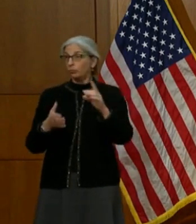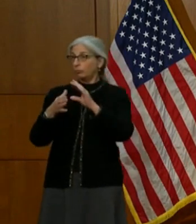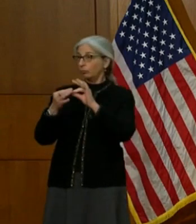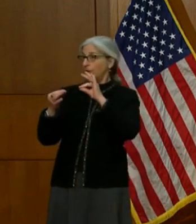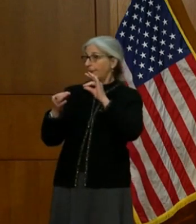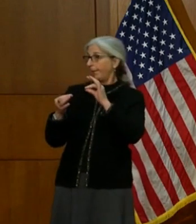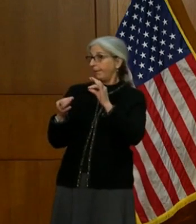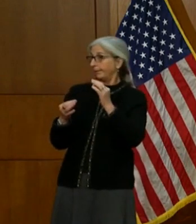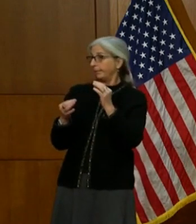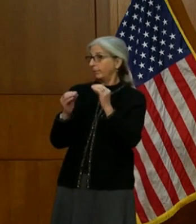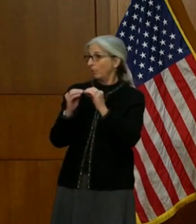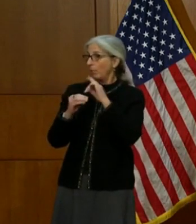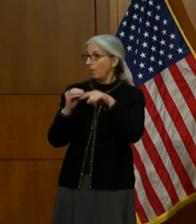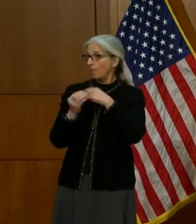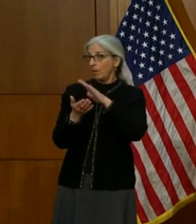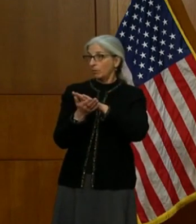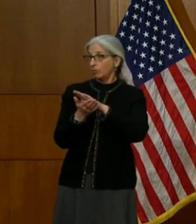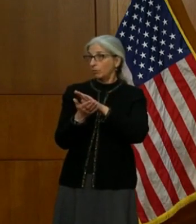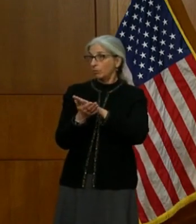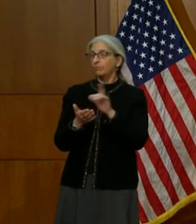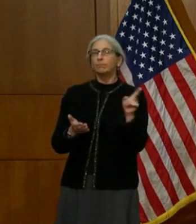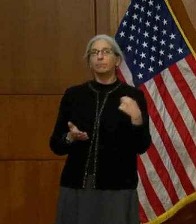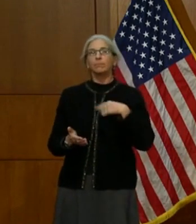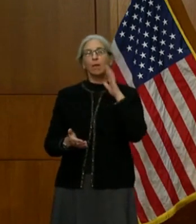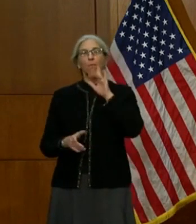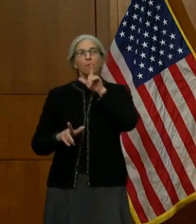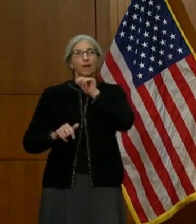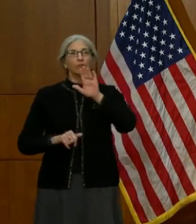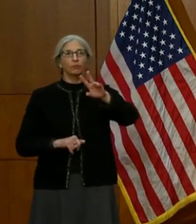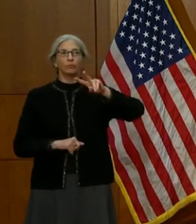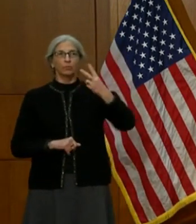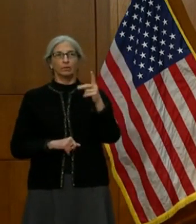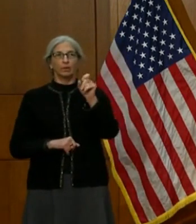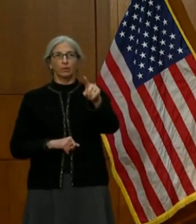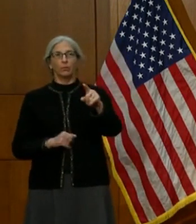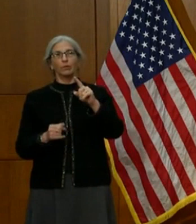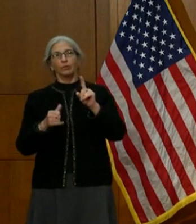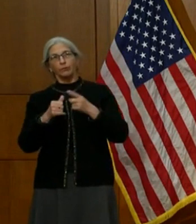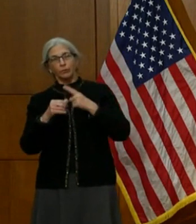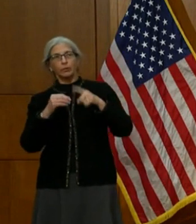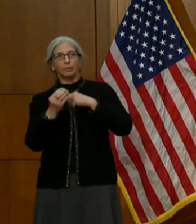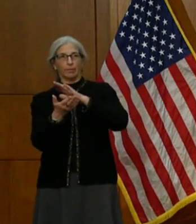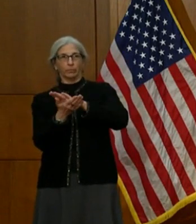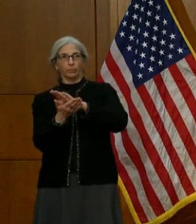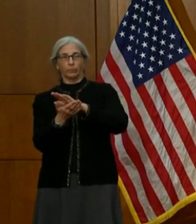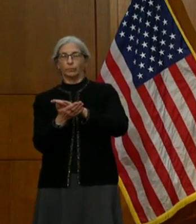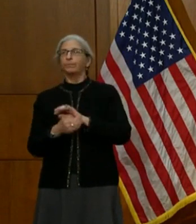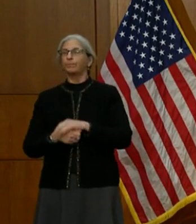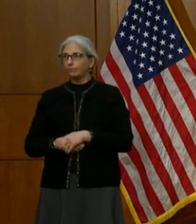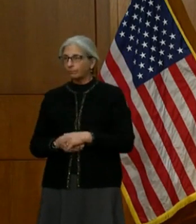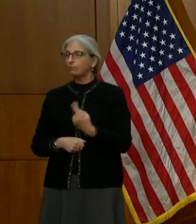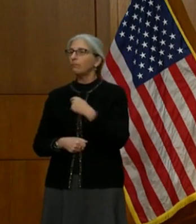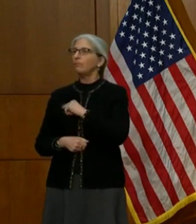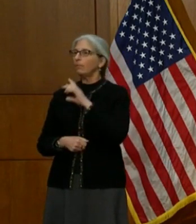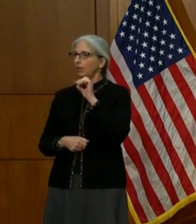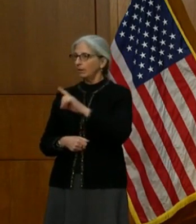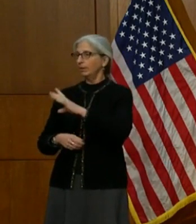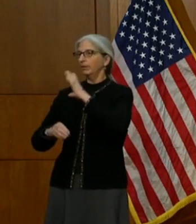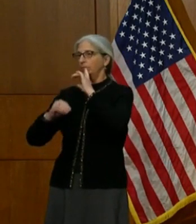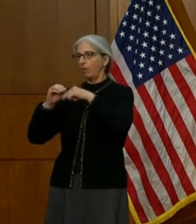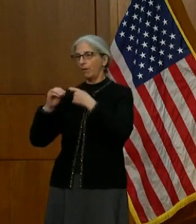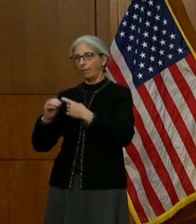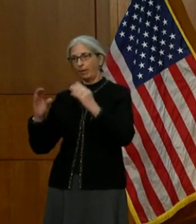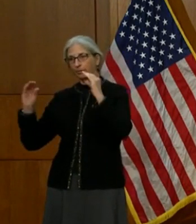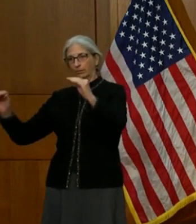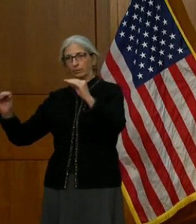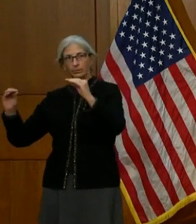going on? Absolutely. I want to answer your second question first. And we have had a lot of discussion regarding educating our